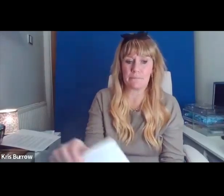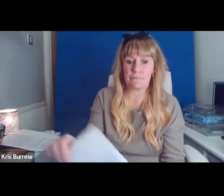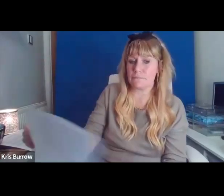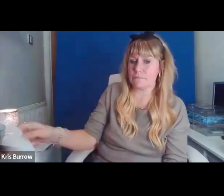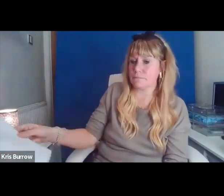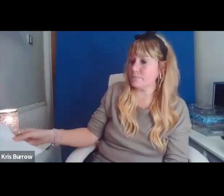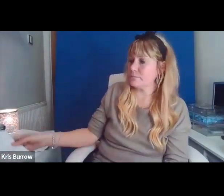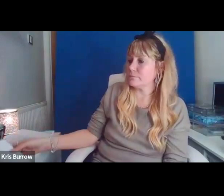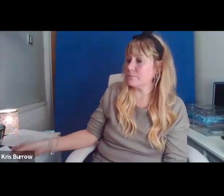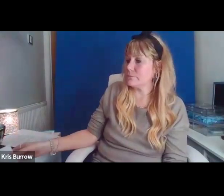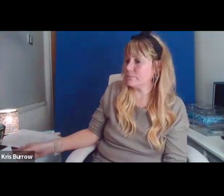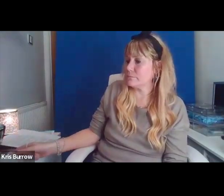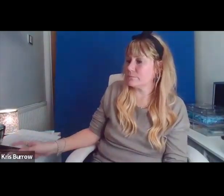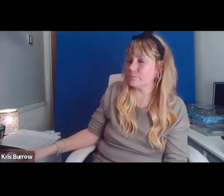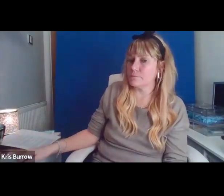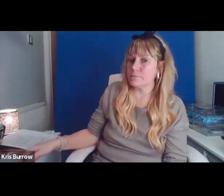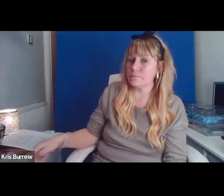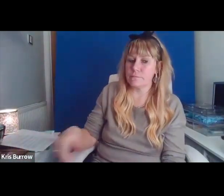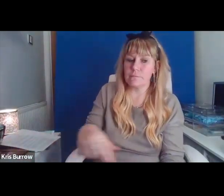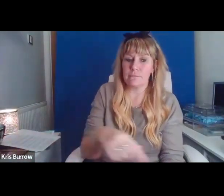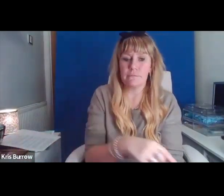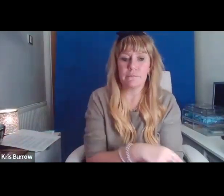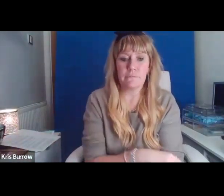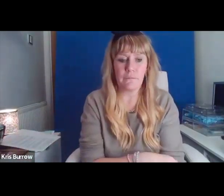This next piece is called Revolution.